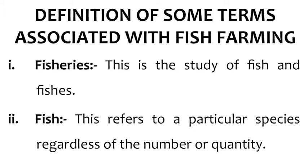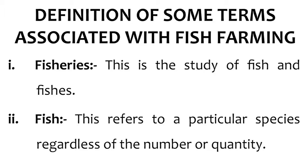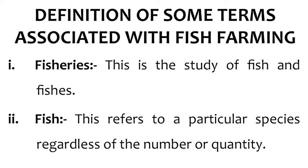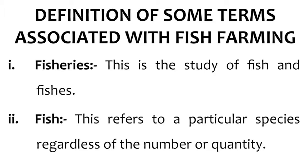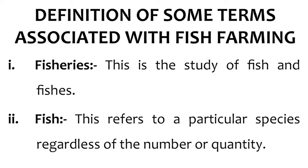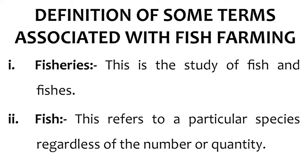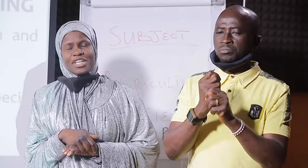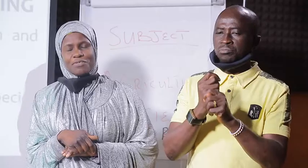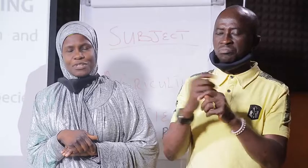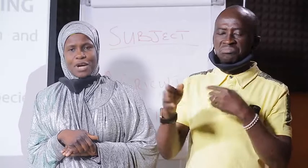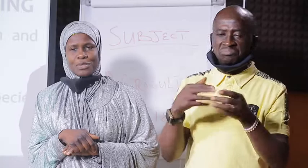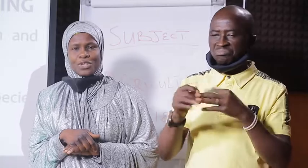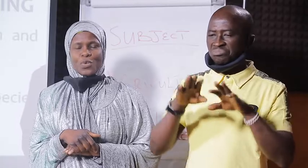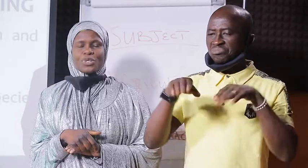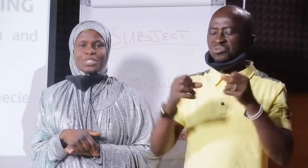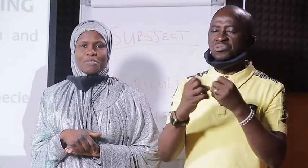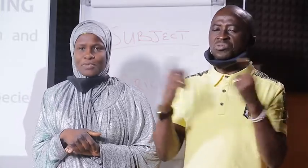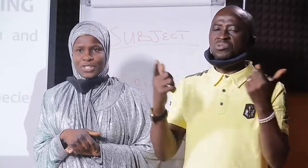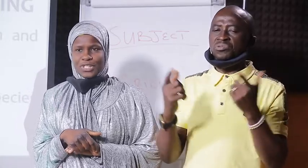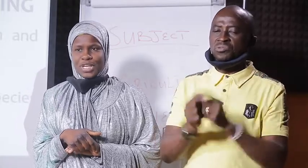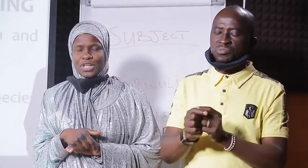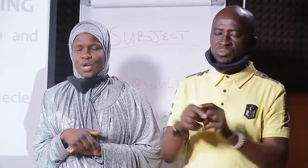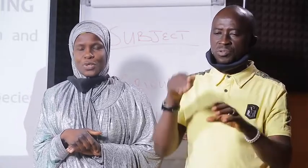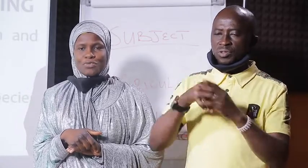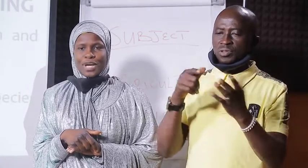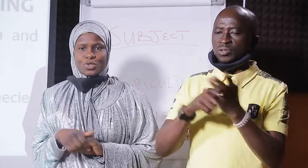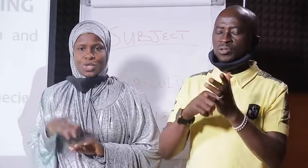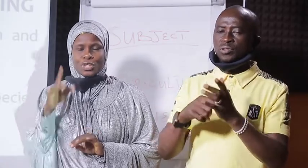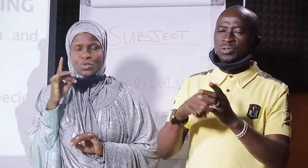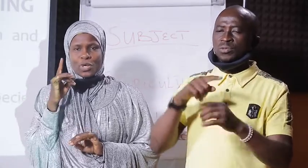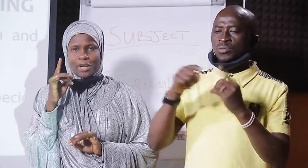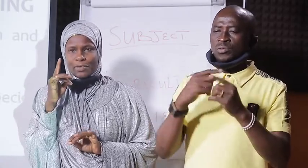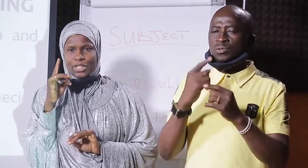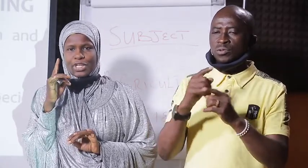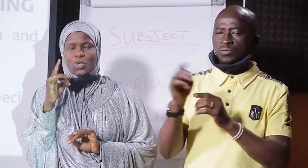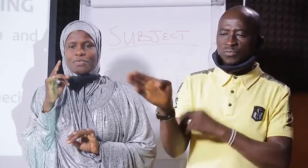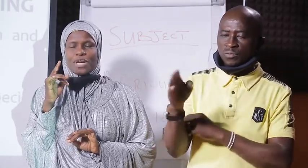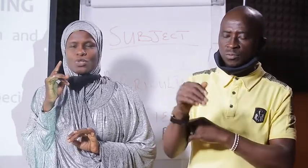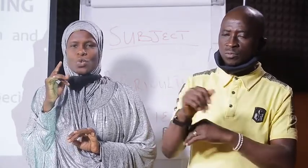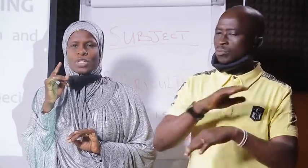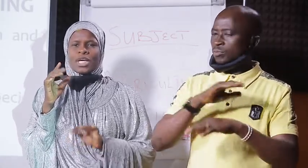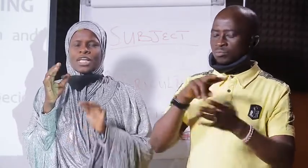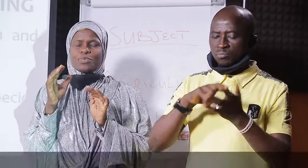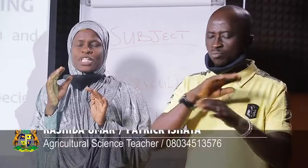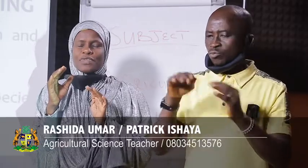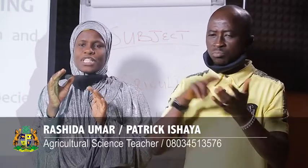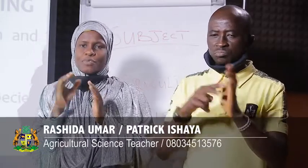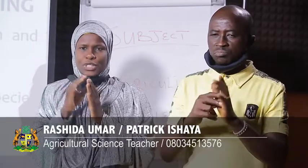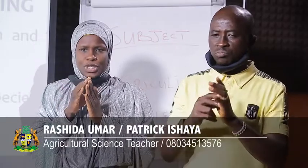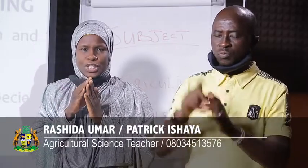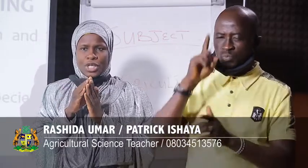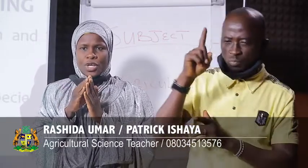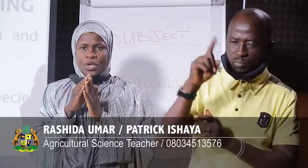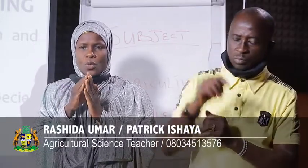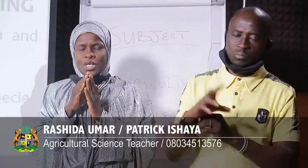quantity. In fish farming, when you say fish, you are not referring to a singular fish. You are referring to what? A specific